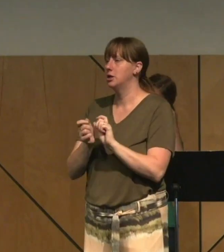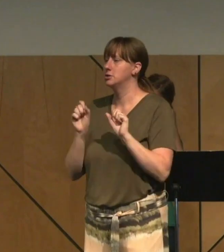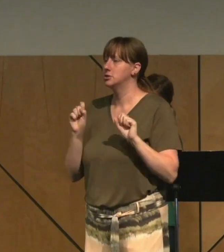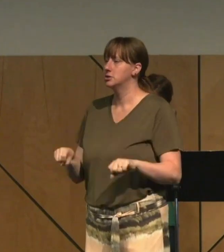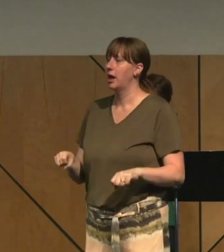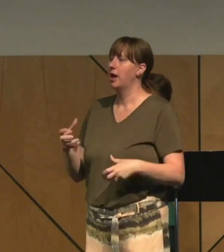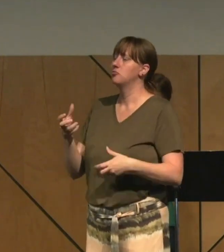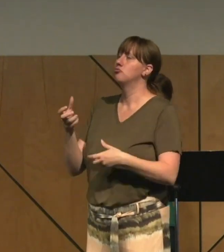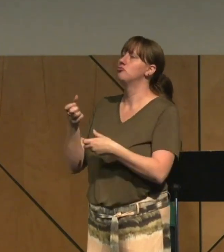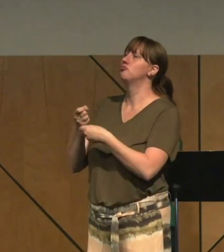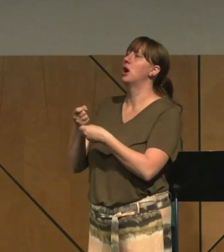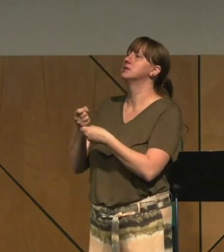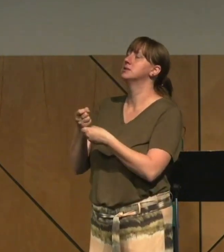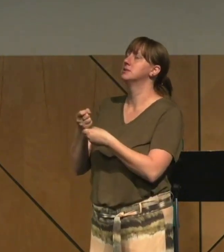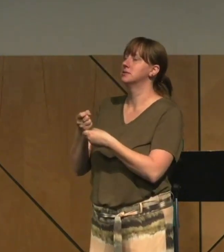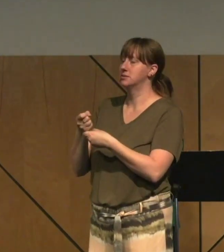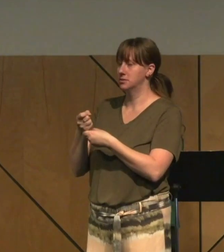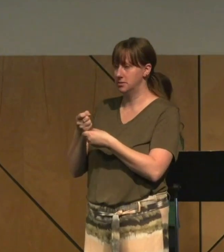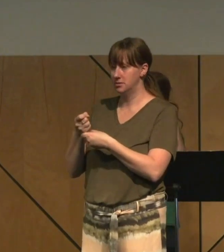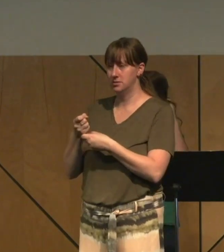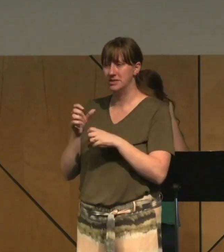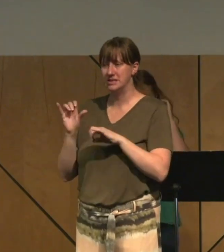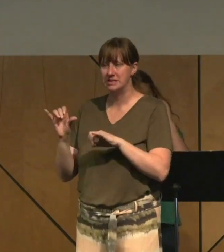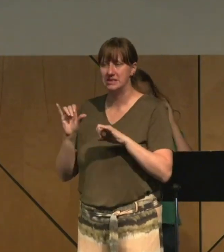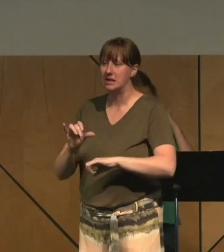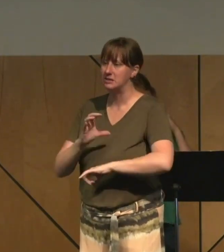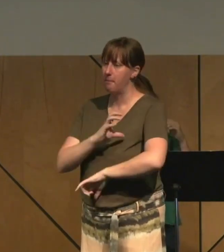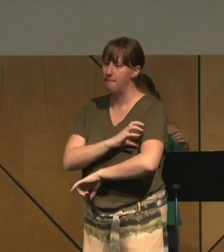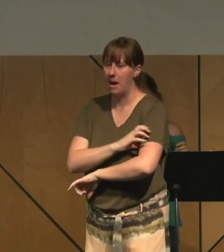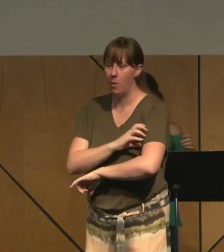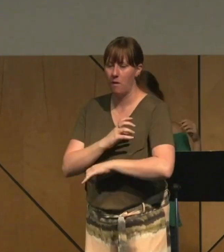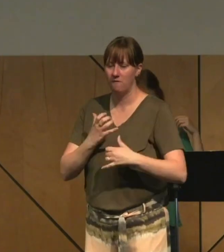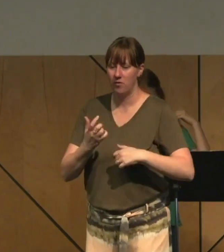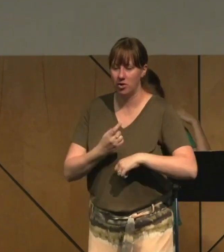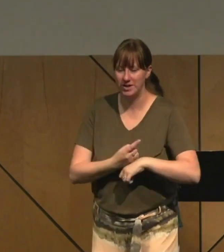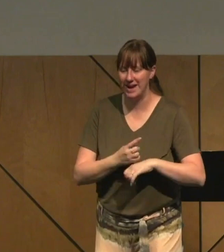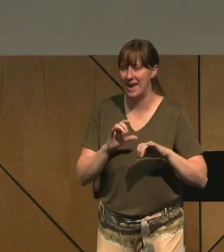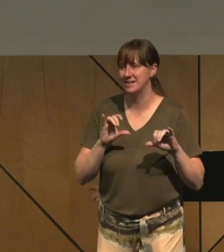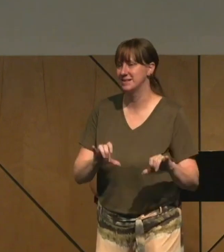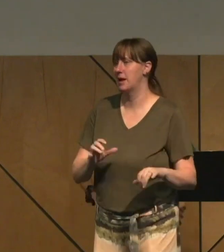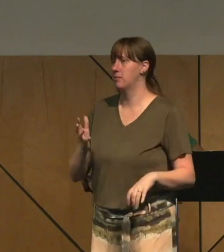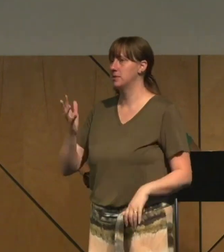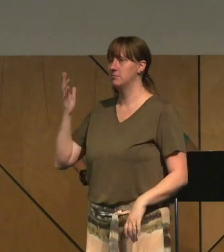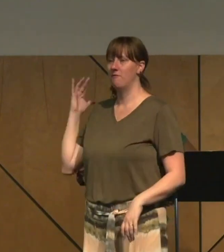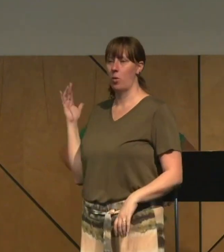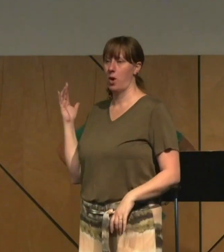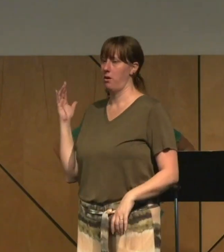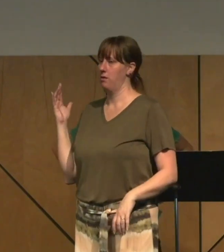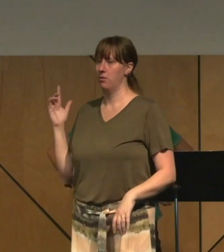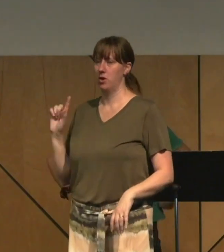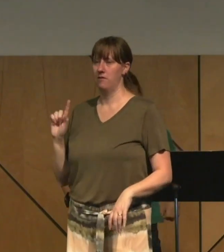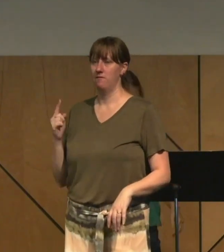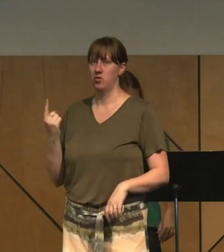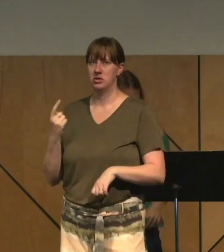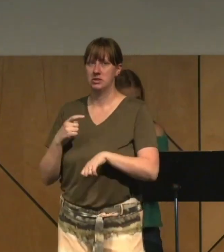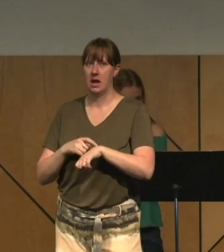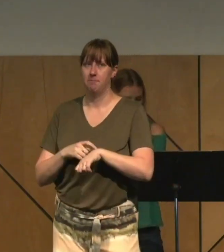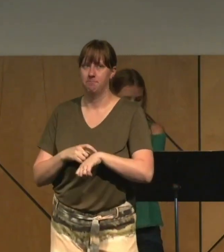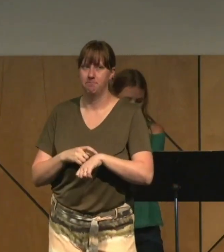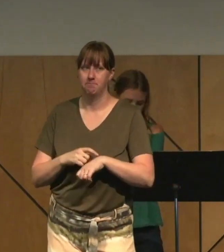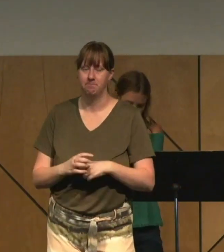And it is just as powerful today as when King Solomon first shared these words with his sons.